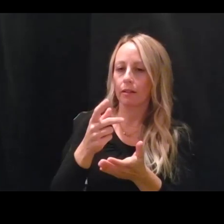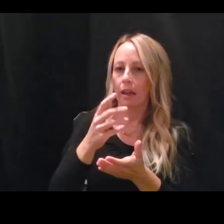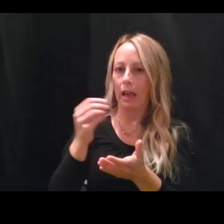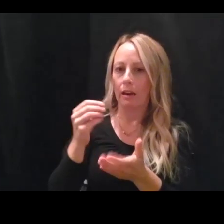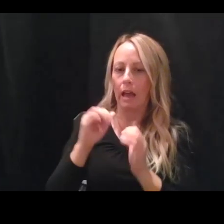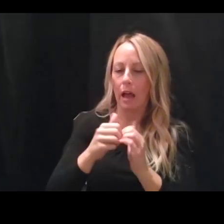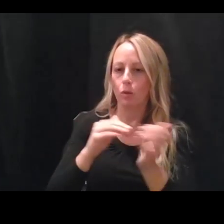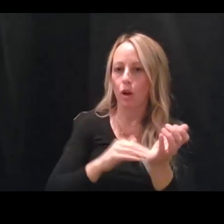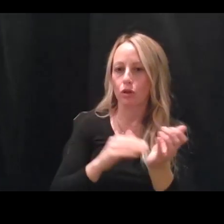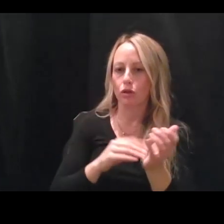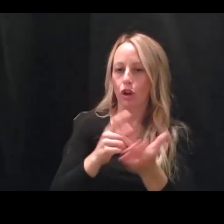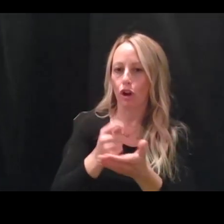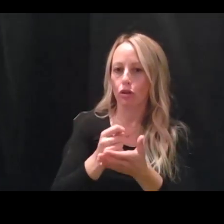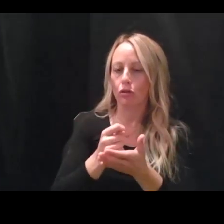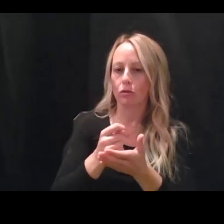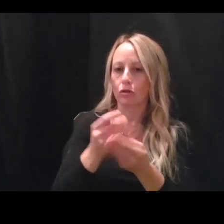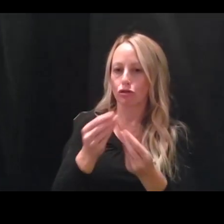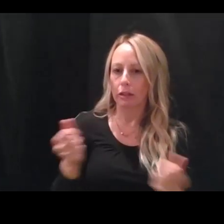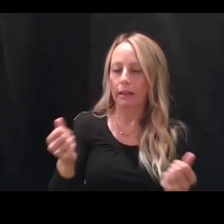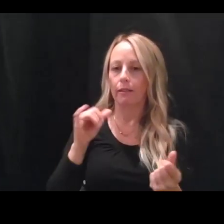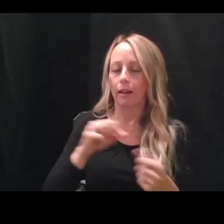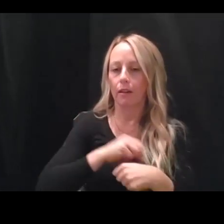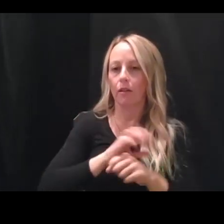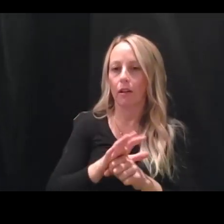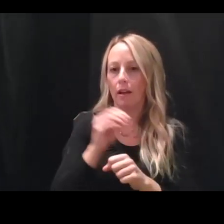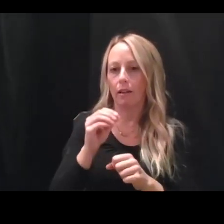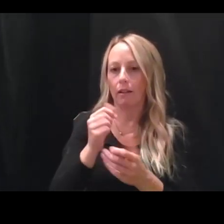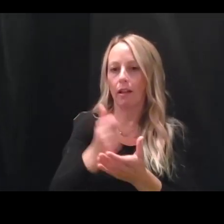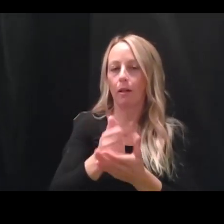reduce symptoms and help to prevent death?